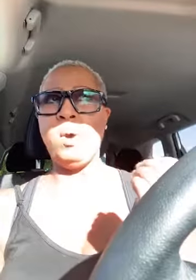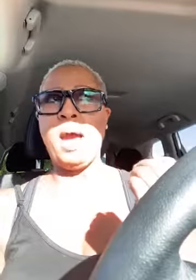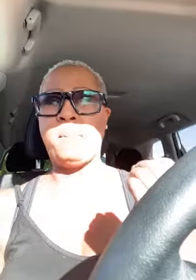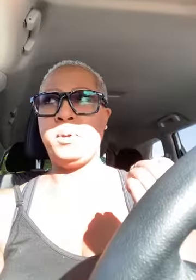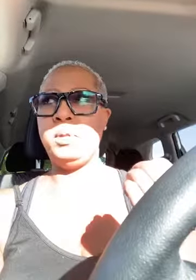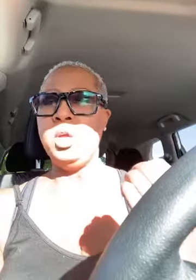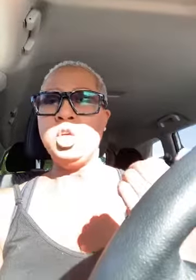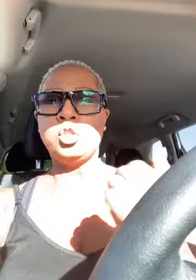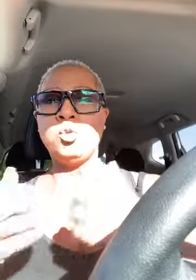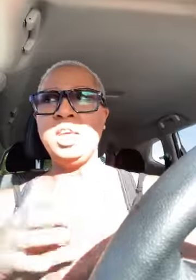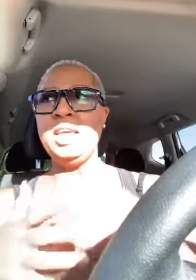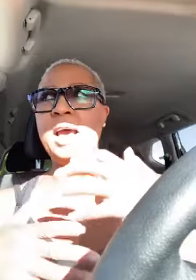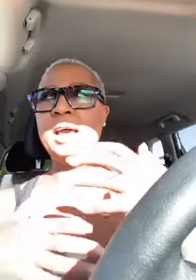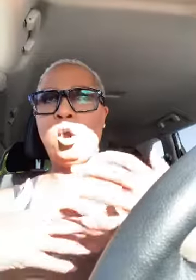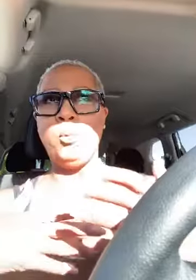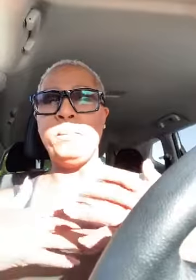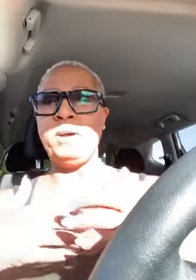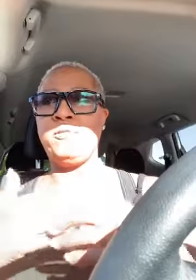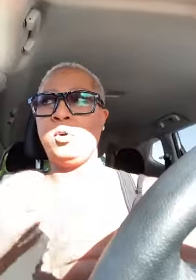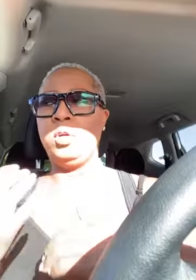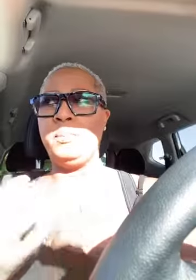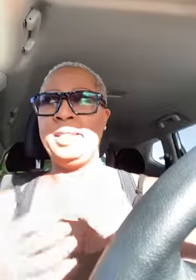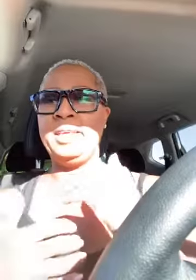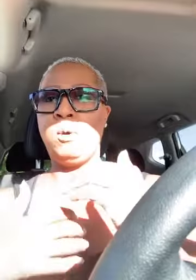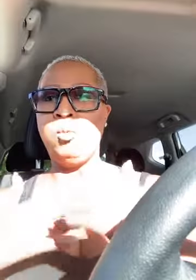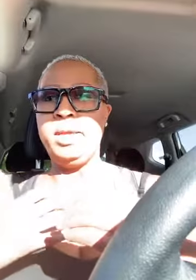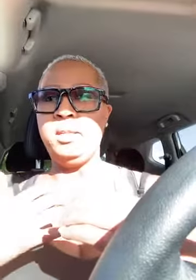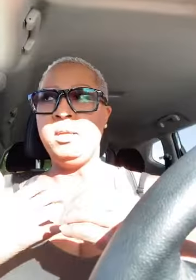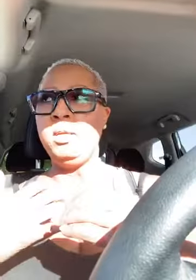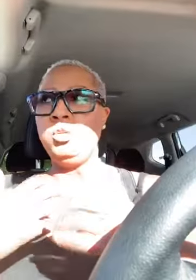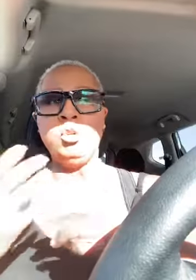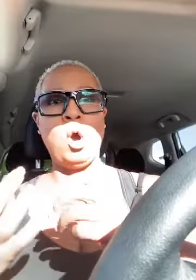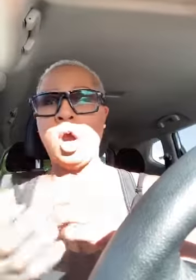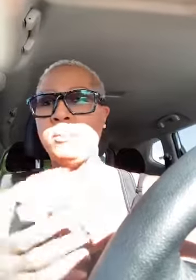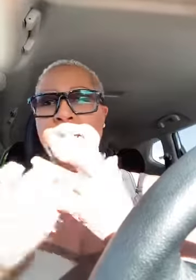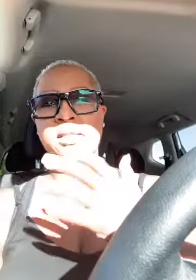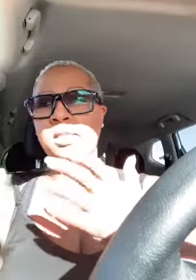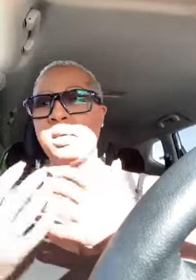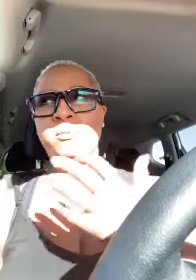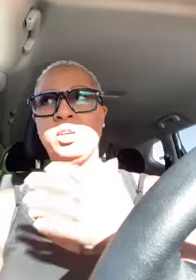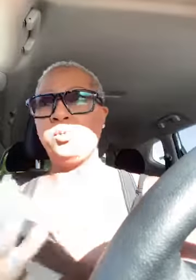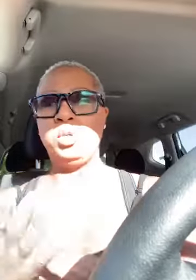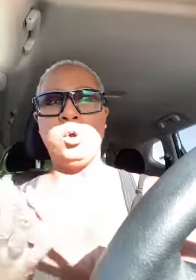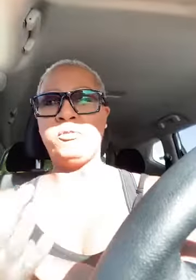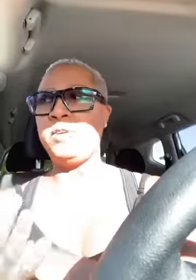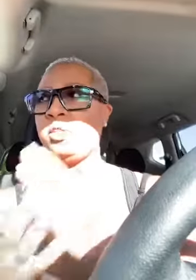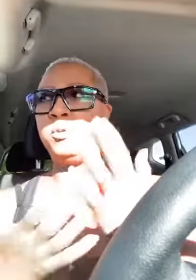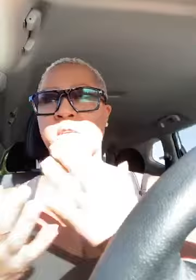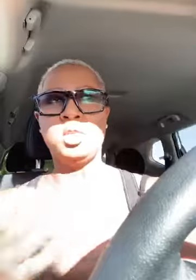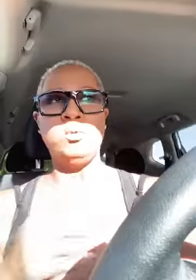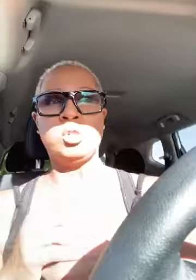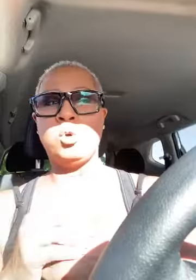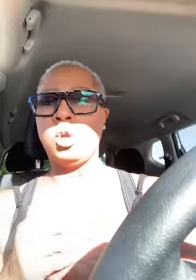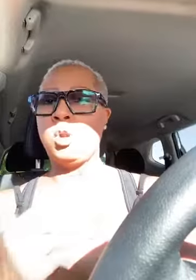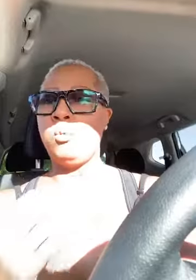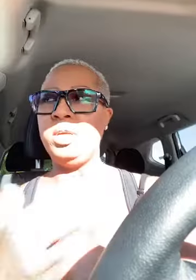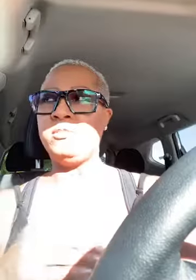what happened so then i opened my phone up and then i went you know automatically some of us we go to facebook and see what's going on i went to